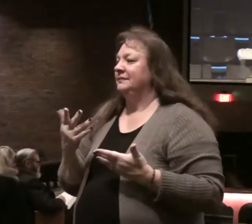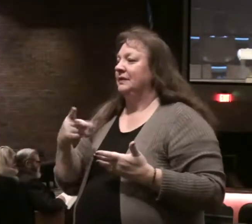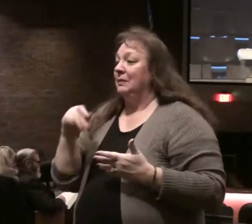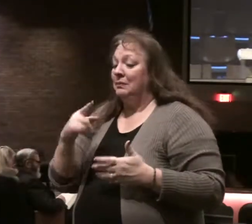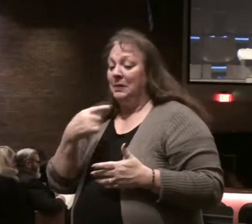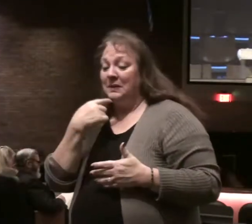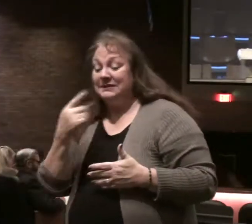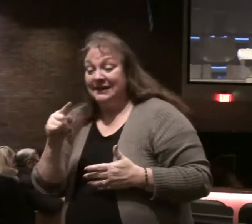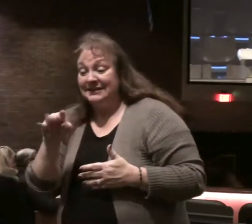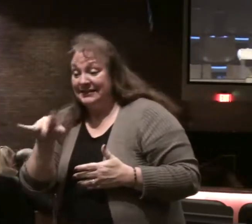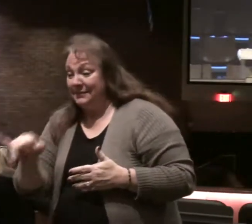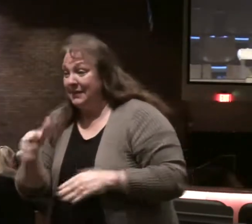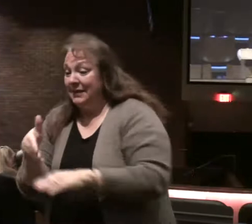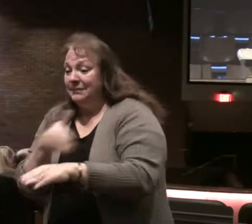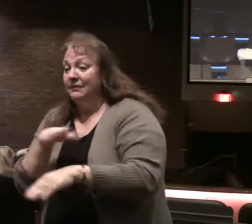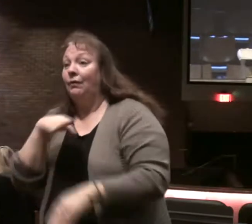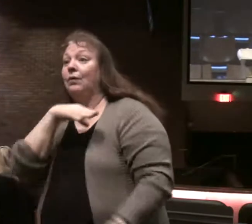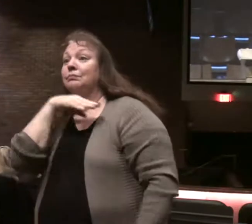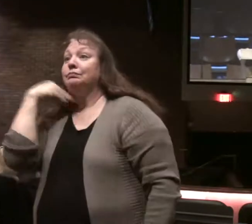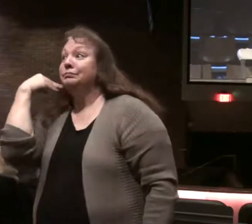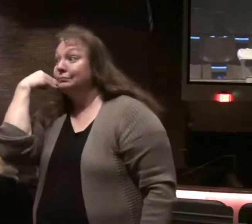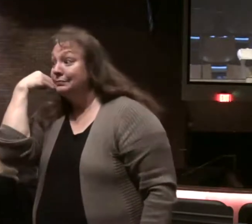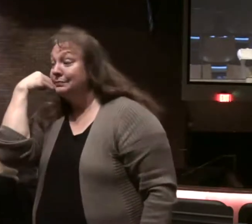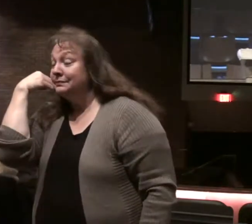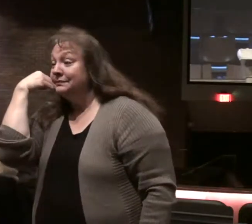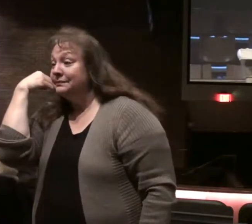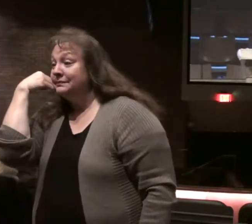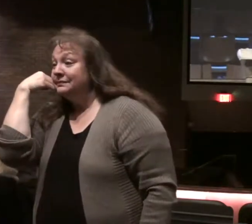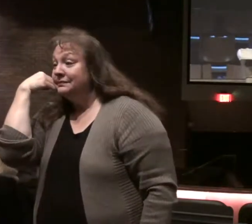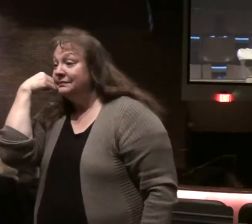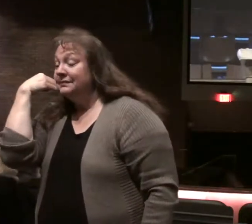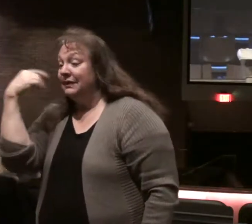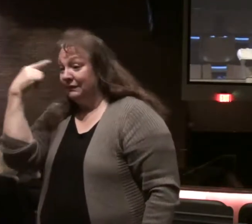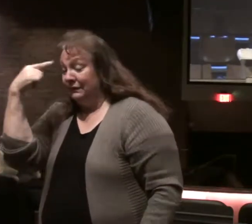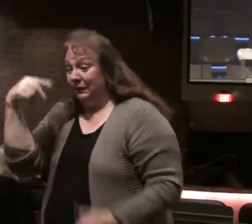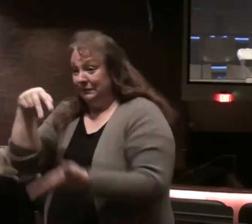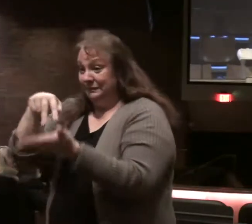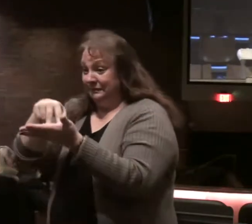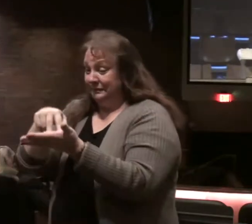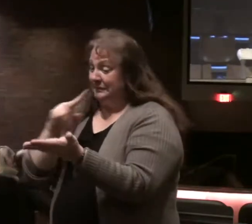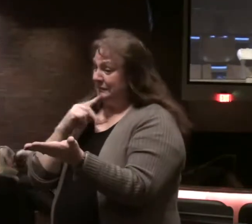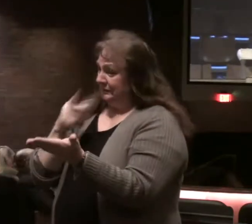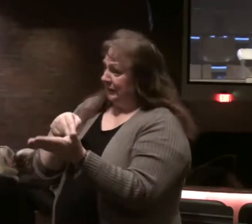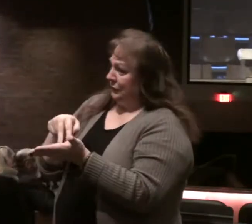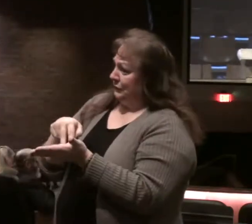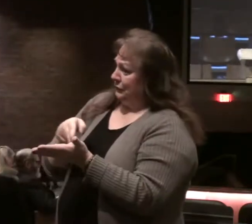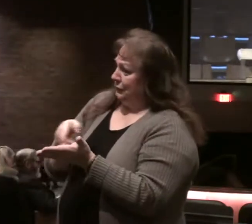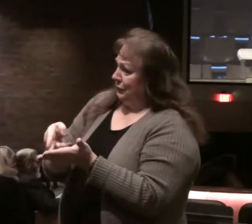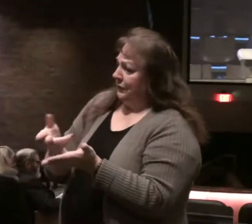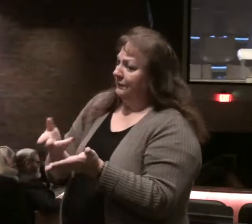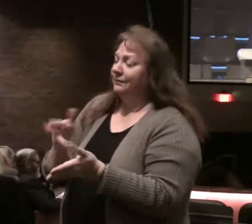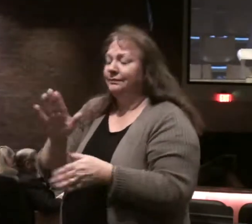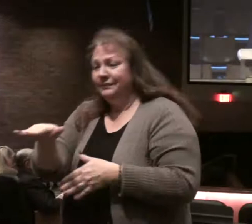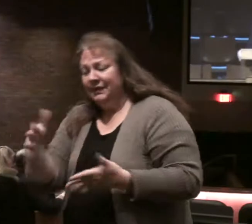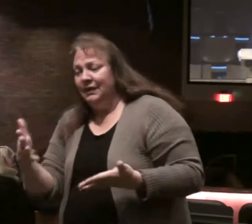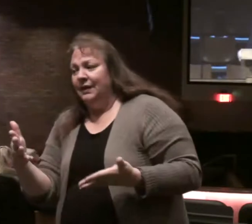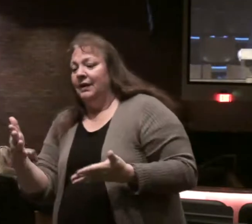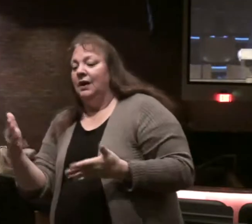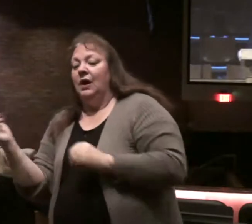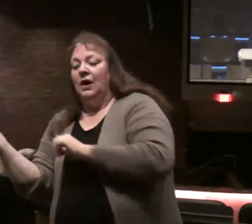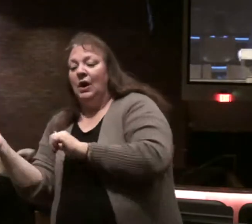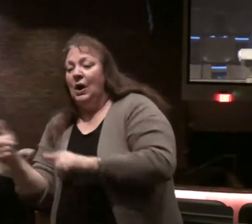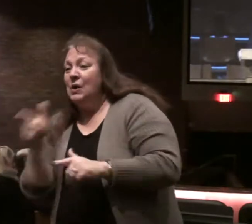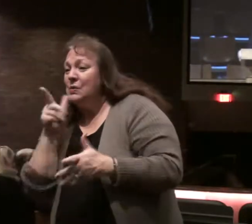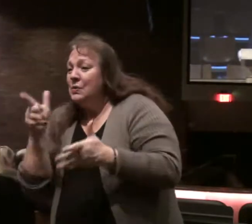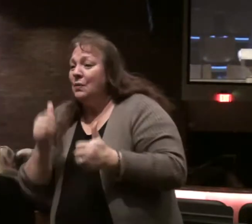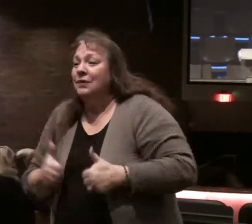just before he's going to get his head cut off for representing the Lord standing for his truth Timothy all those